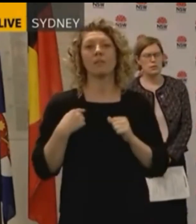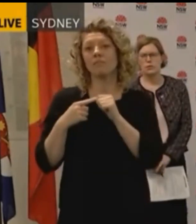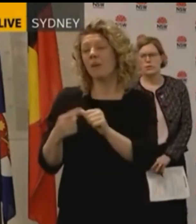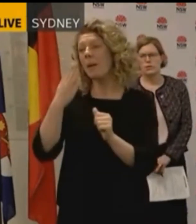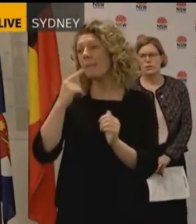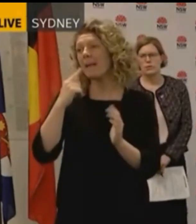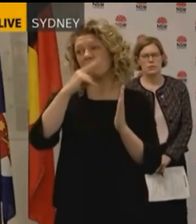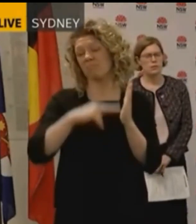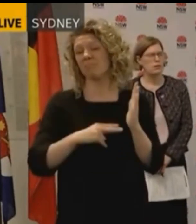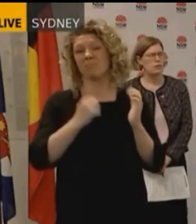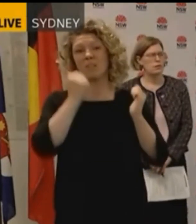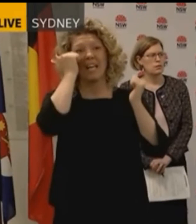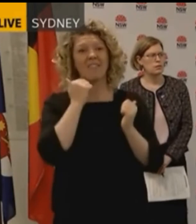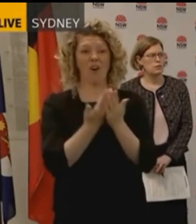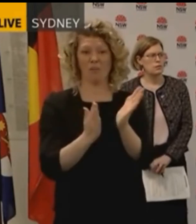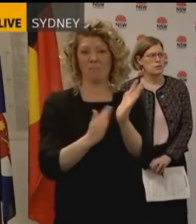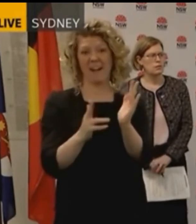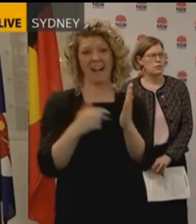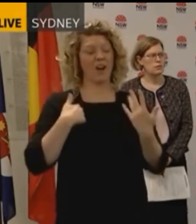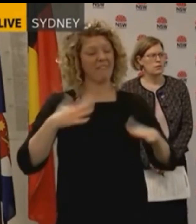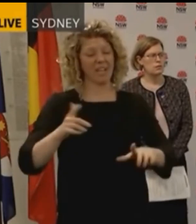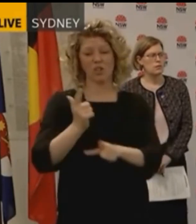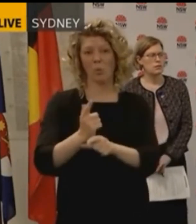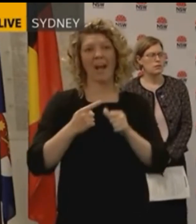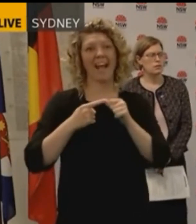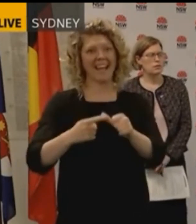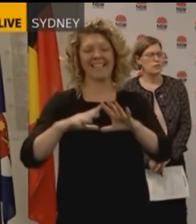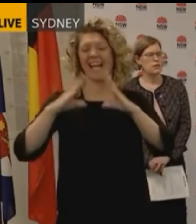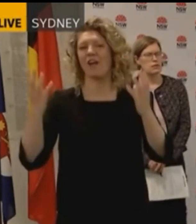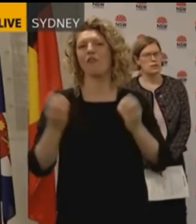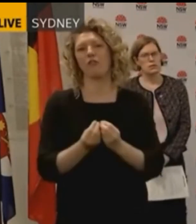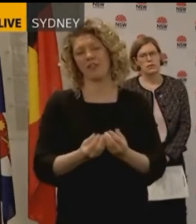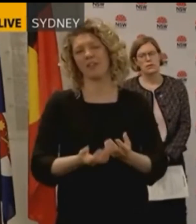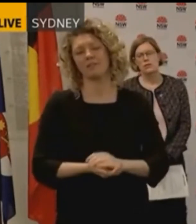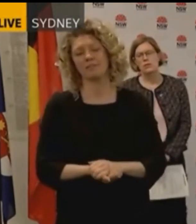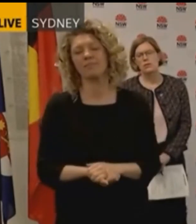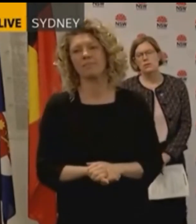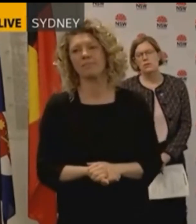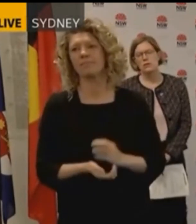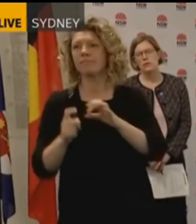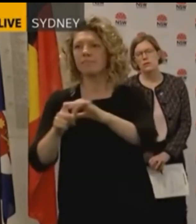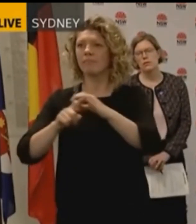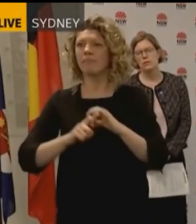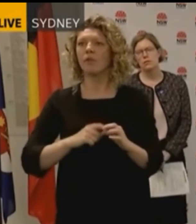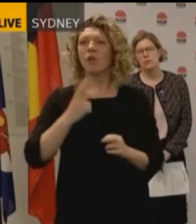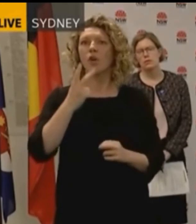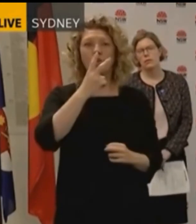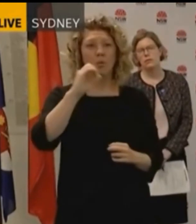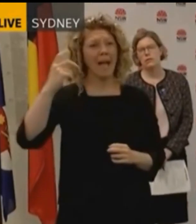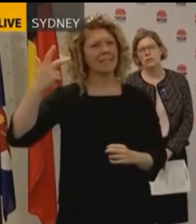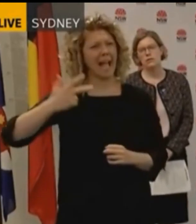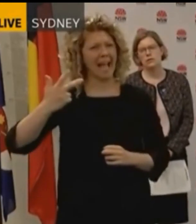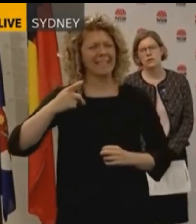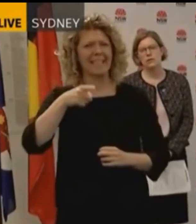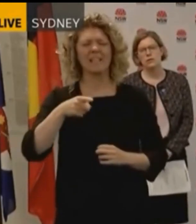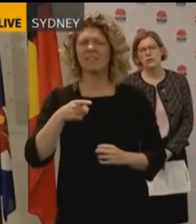I asked you to refer to those comments, because they were very open and transparent, very honest, and I just ask you to refer to You took it up and made that he left Parliament because of corruption allegations.